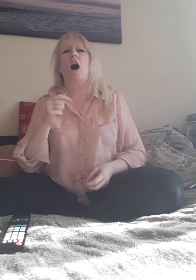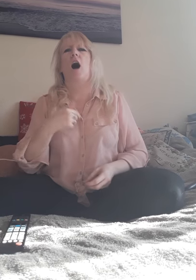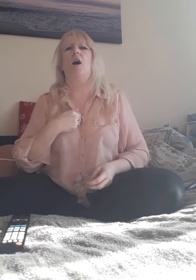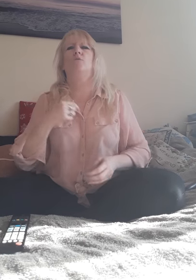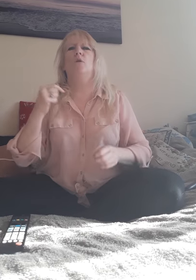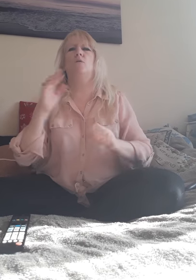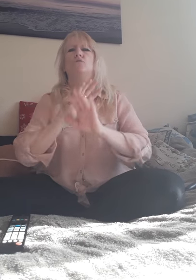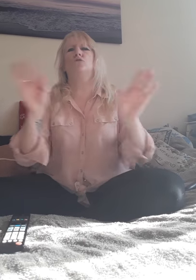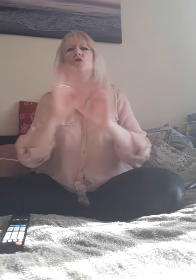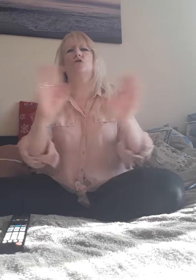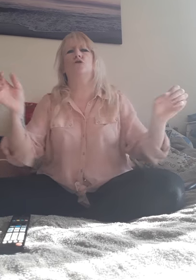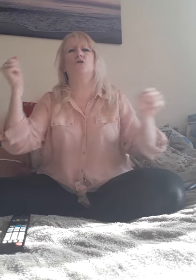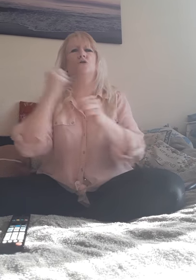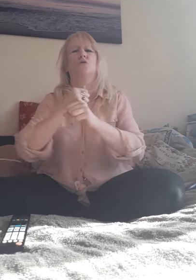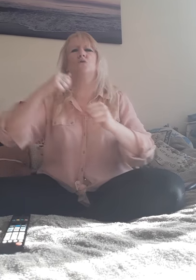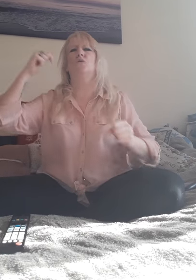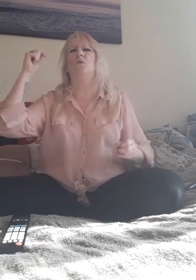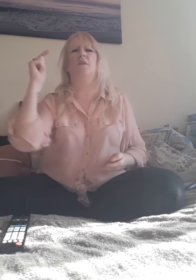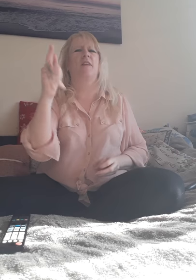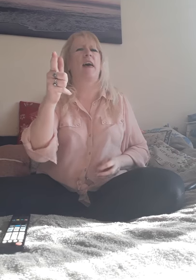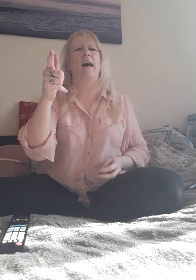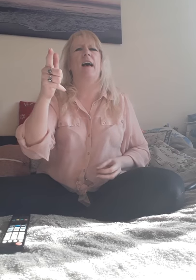won't do that